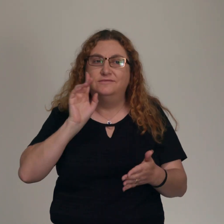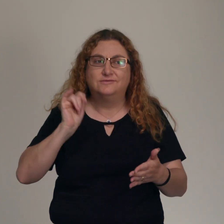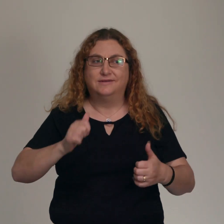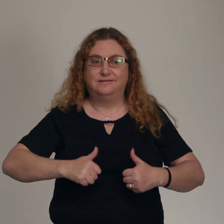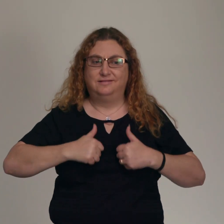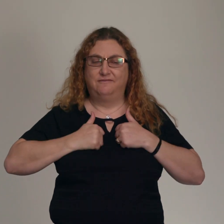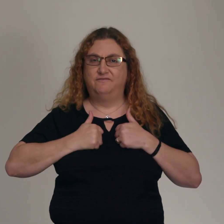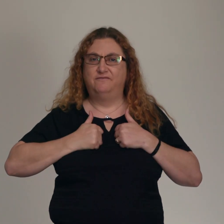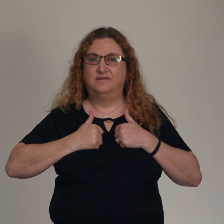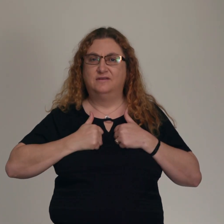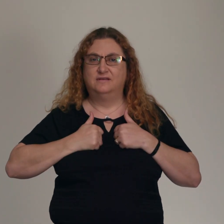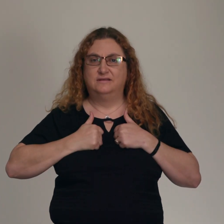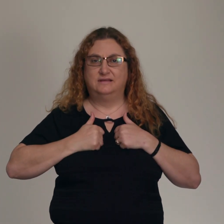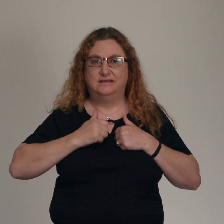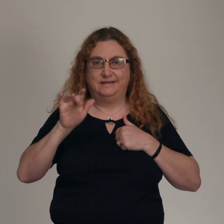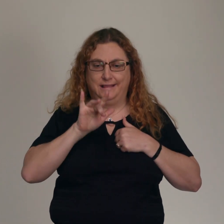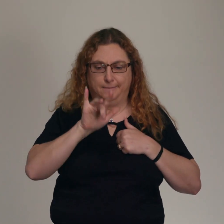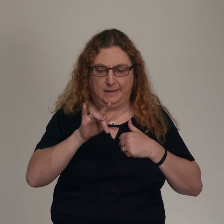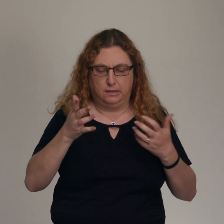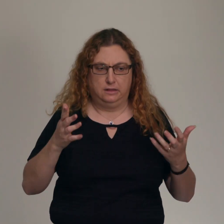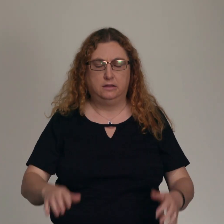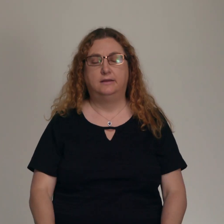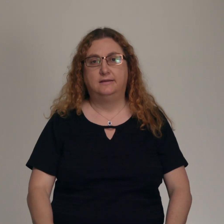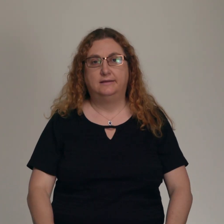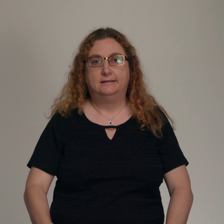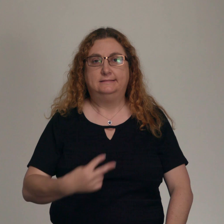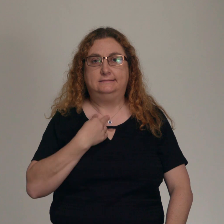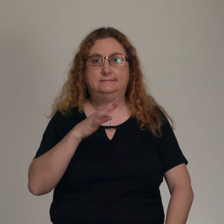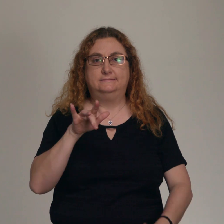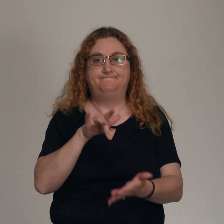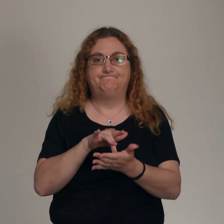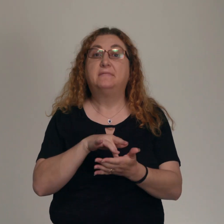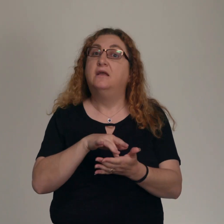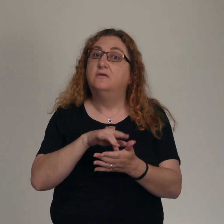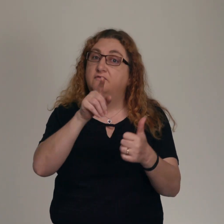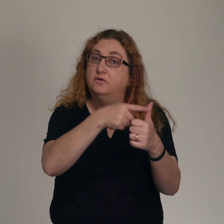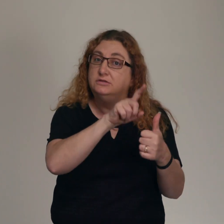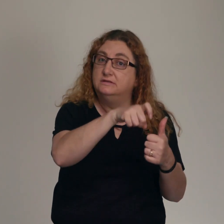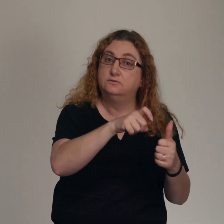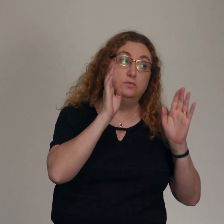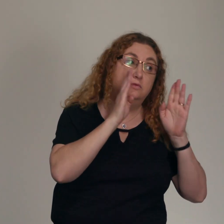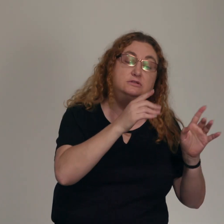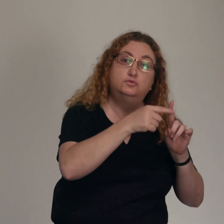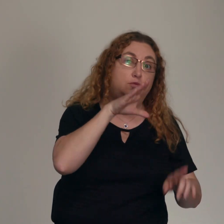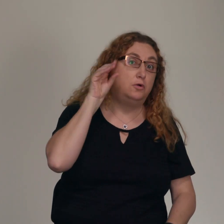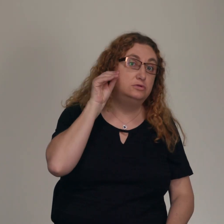in-between? Two things. First, we need to listen to Moses. And second, we need to